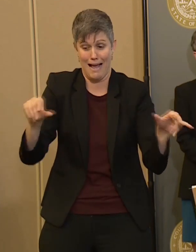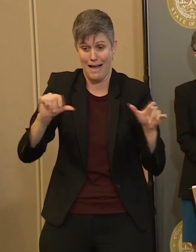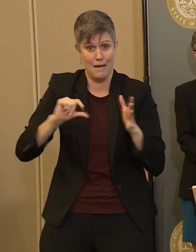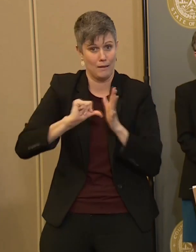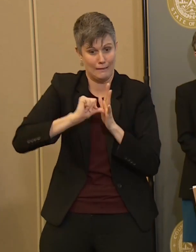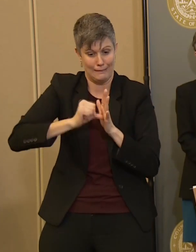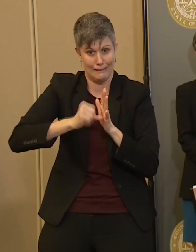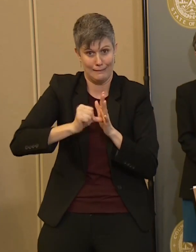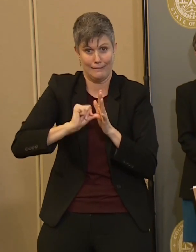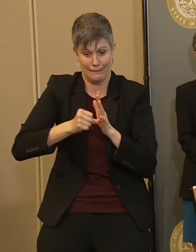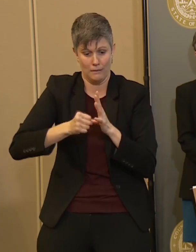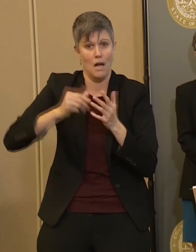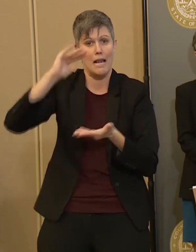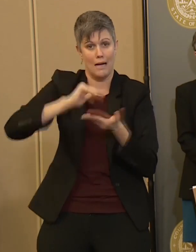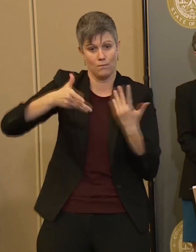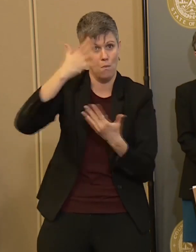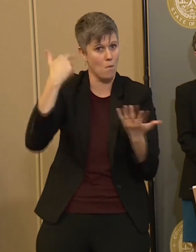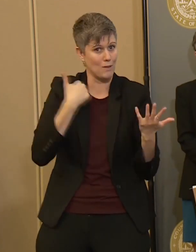and to keep our cases down.